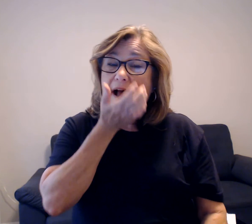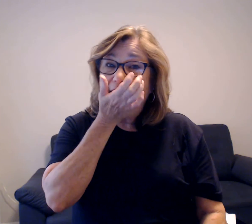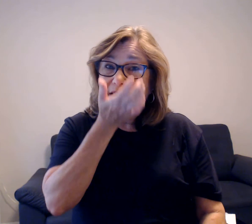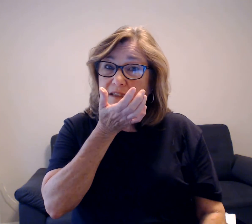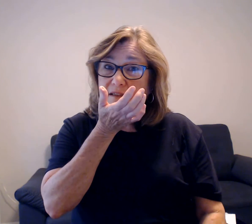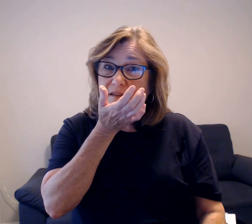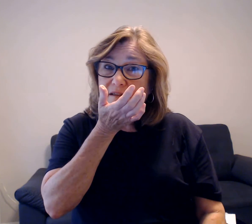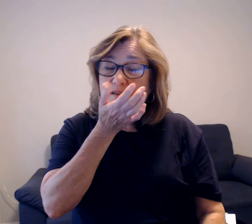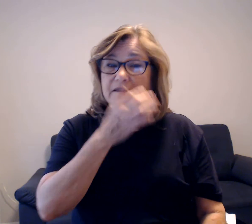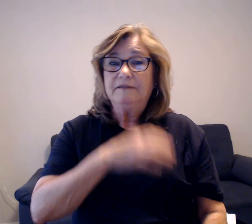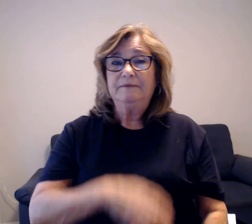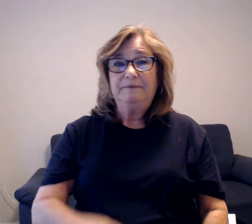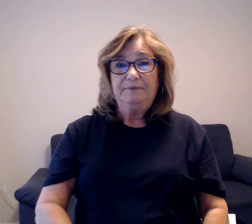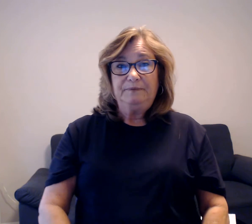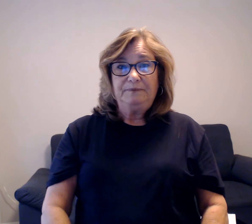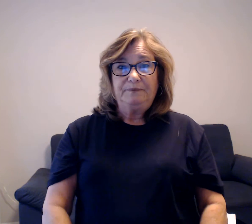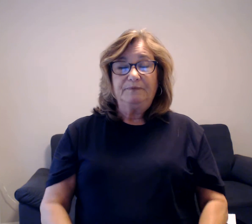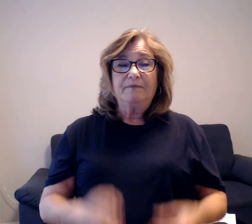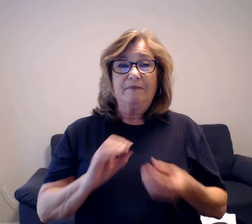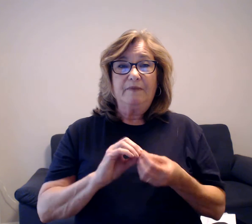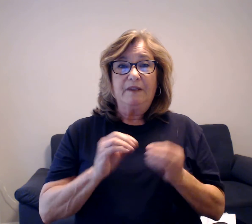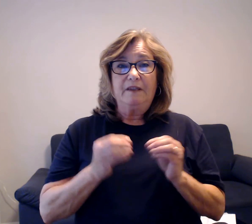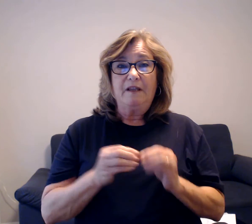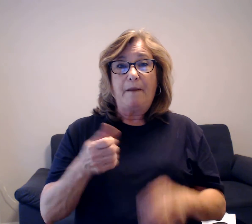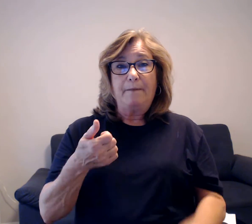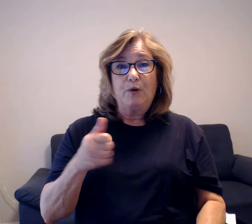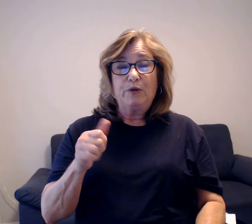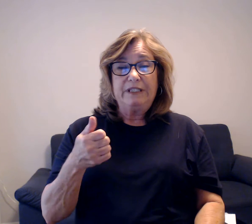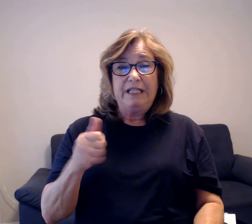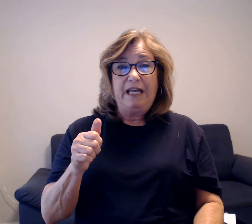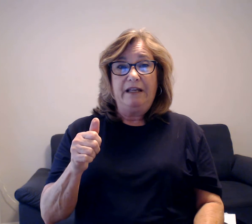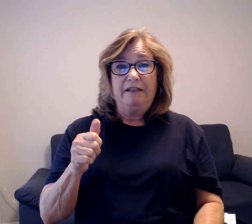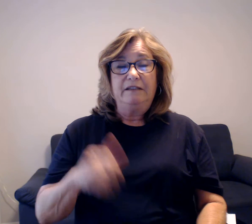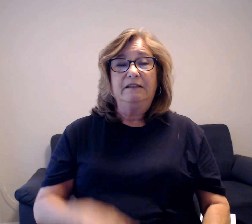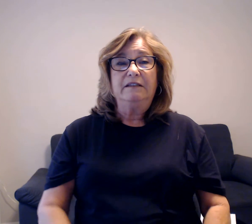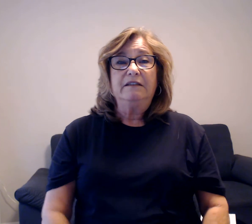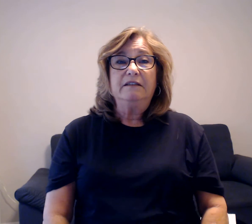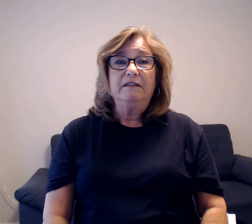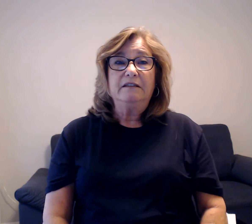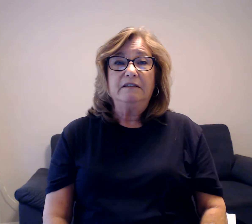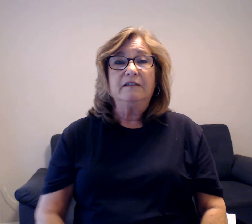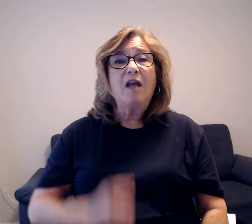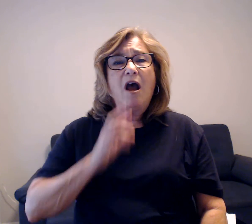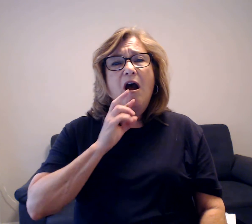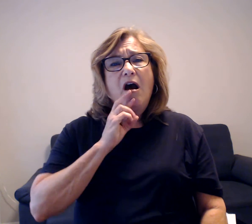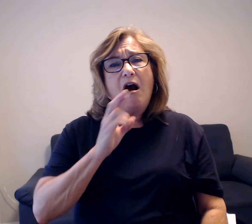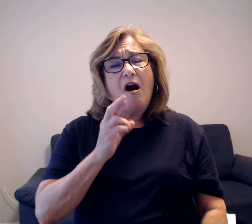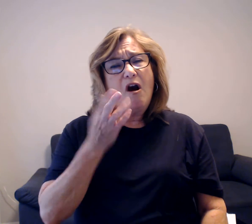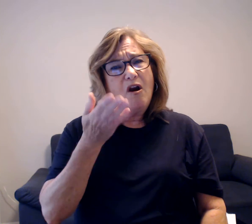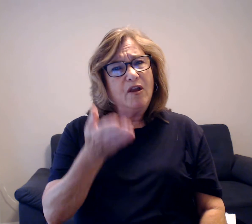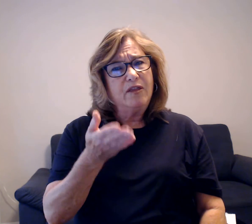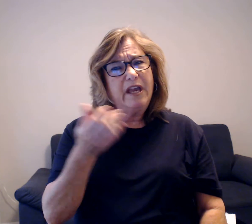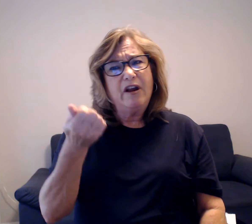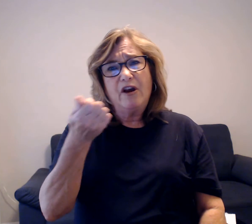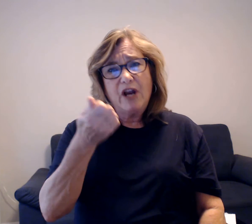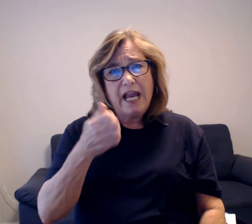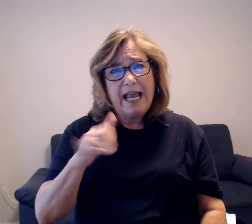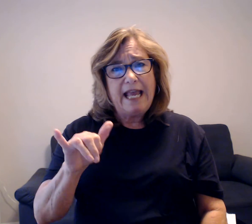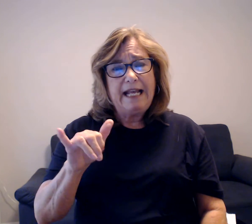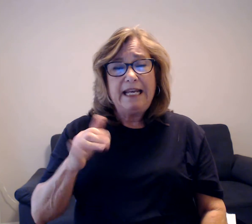Number 10. Are there any fish in the duck pond?